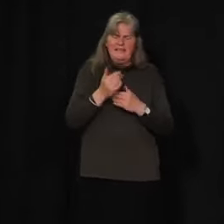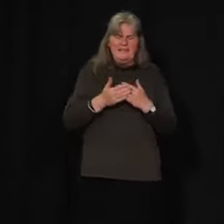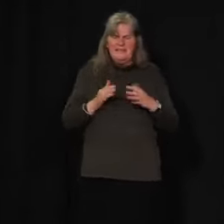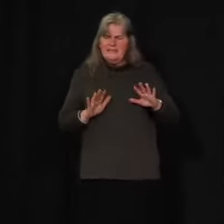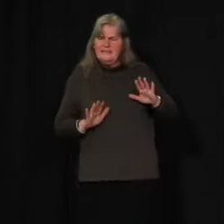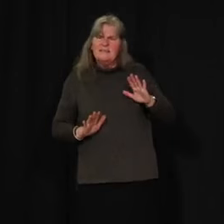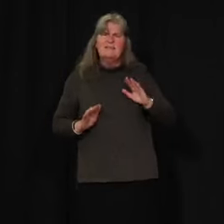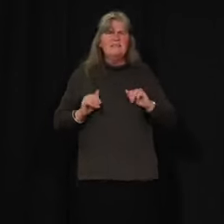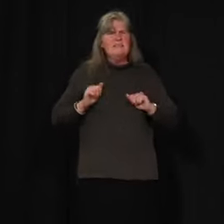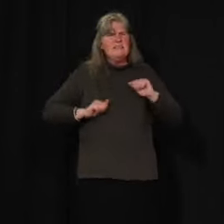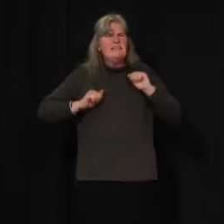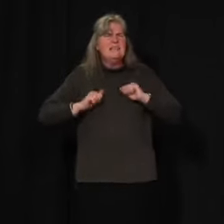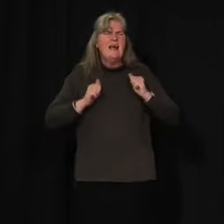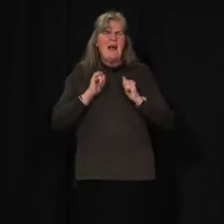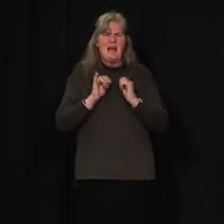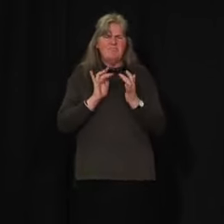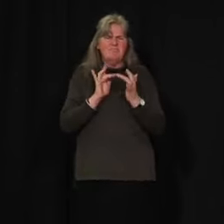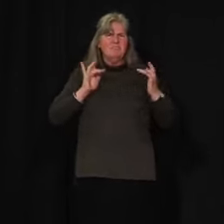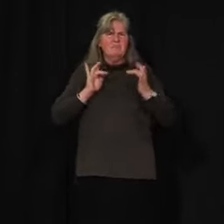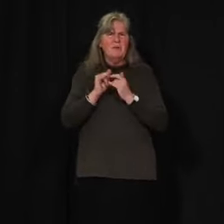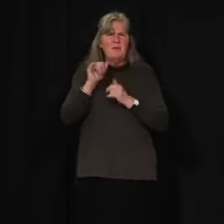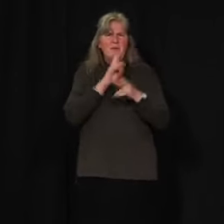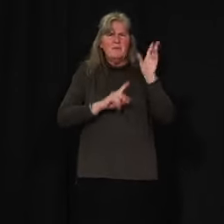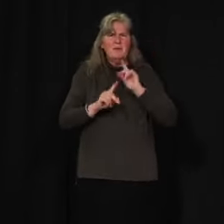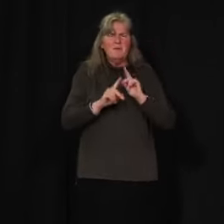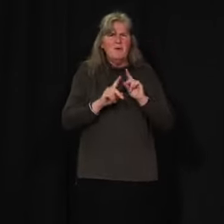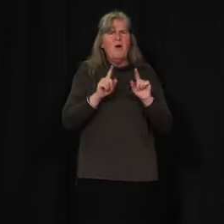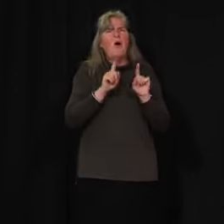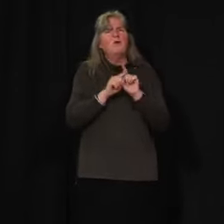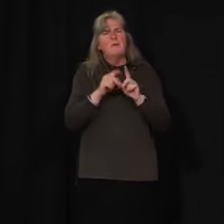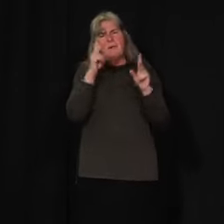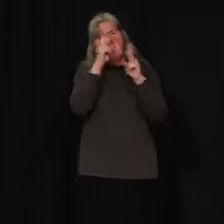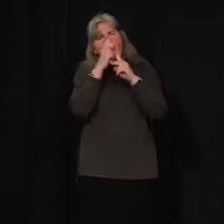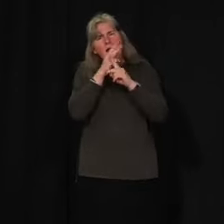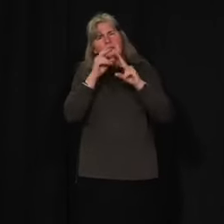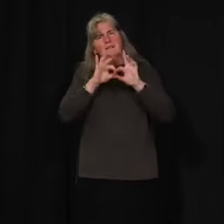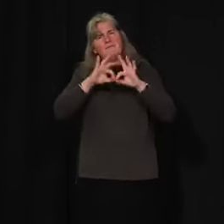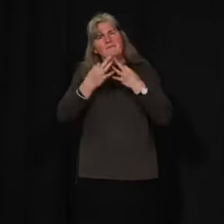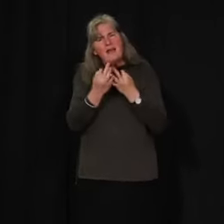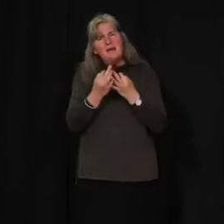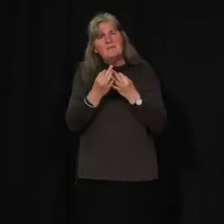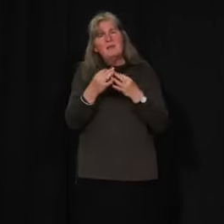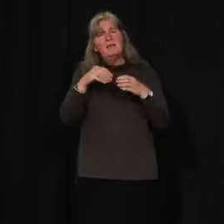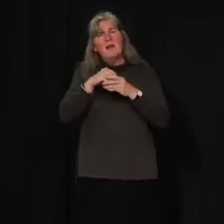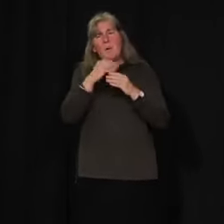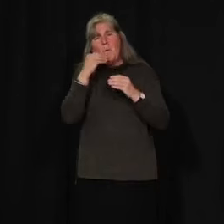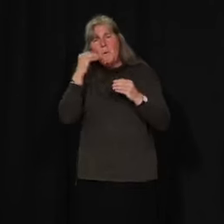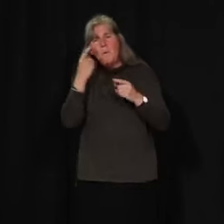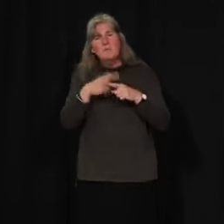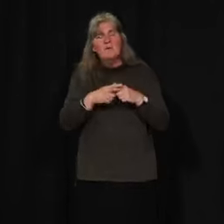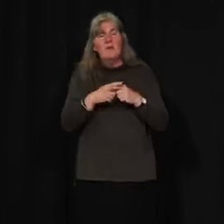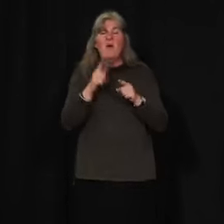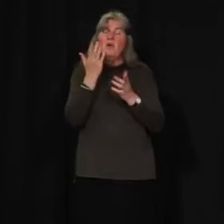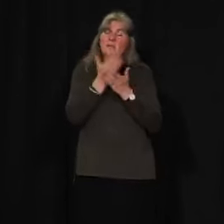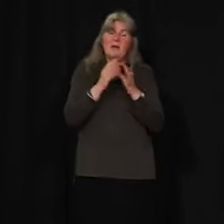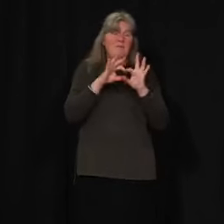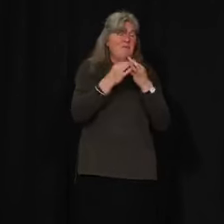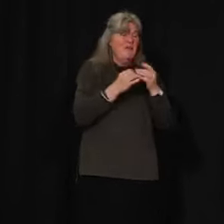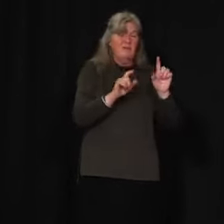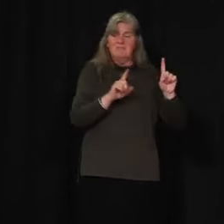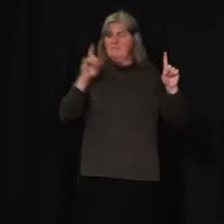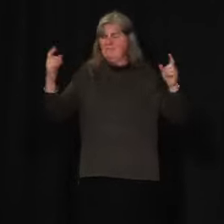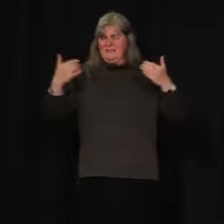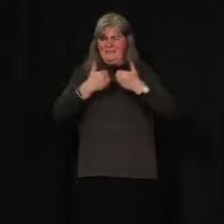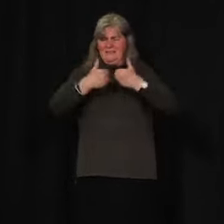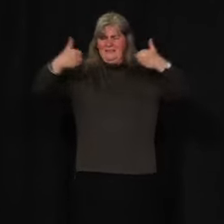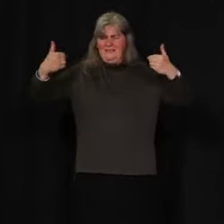There's also a toll of domestic violence for some who are shut in against their will. And there are families who are kept apart even in these